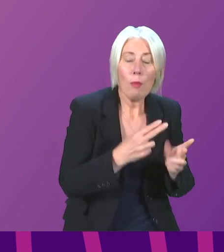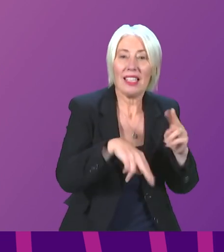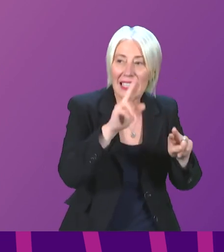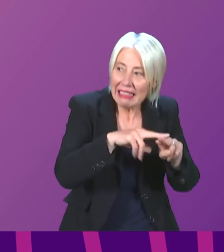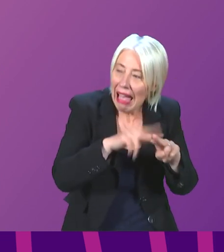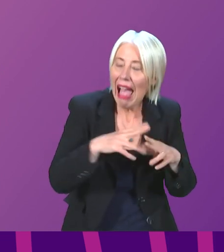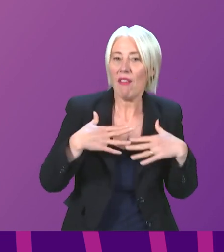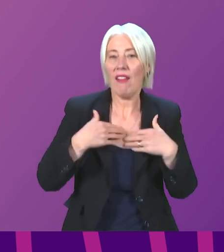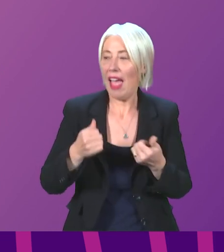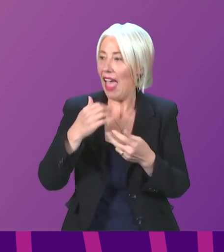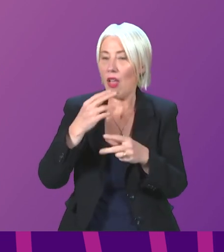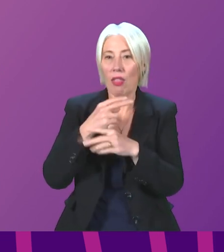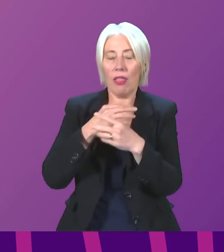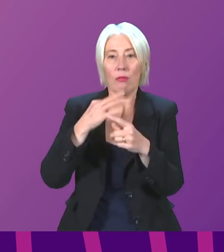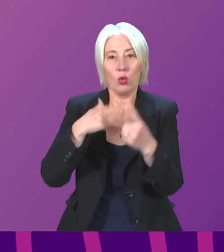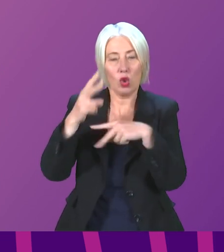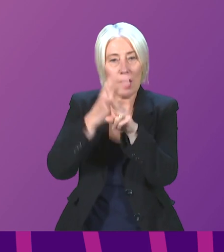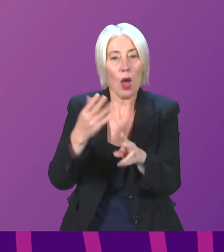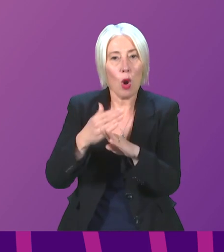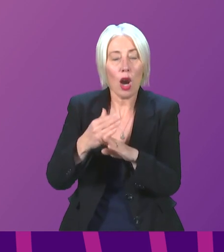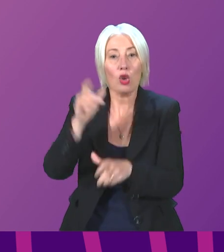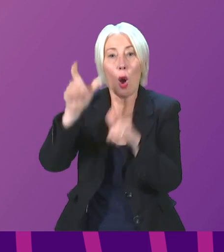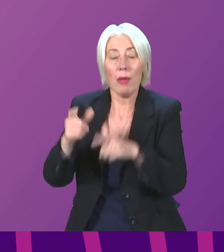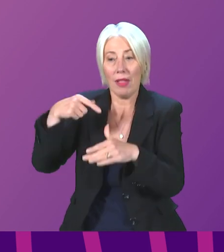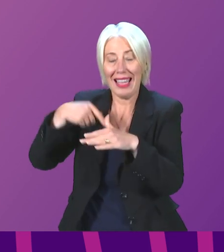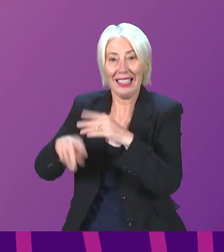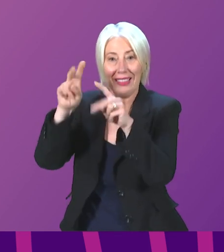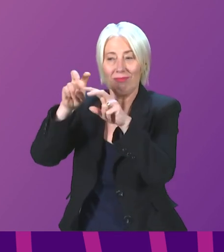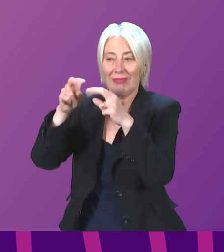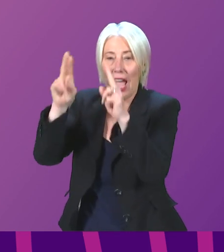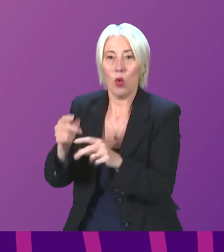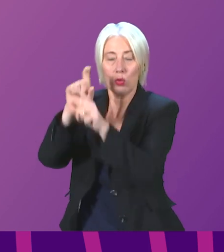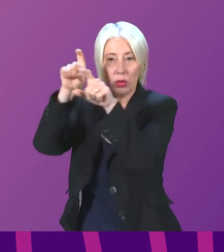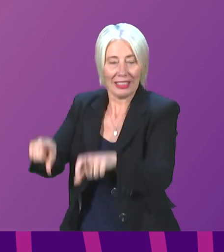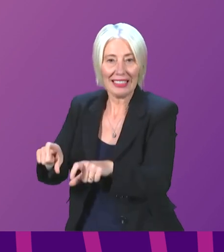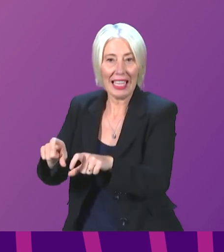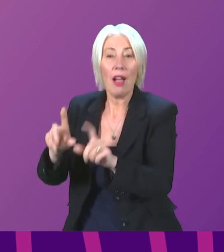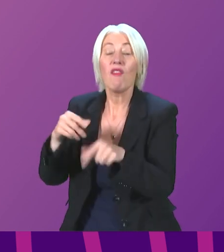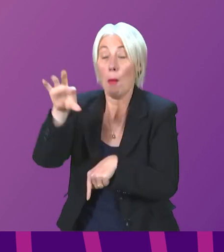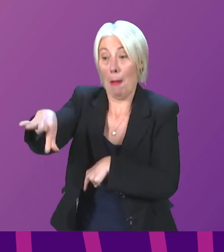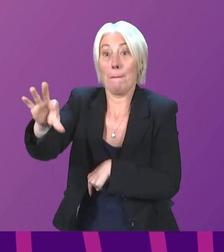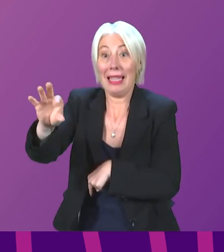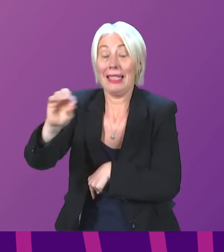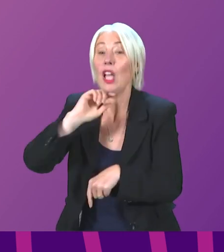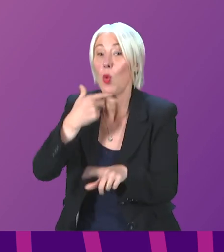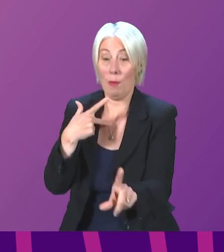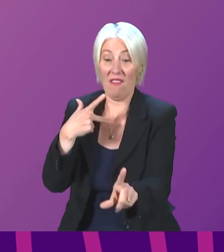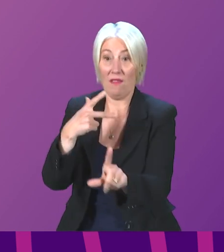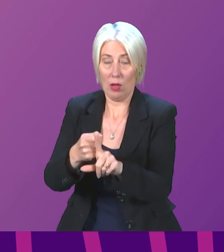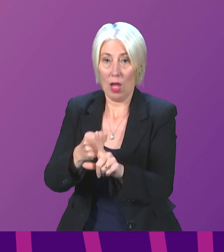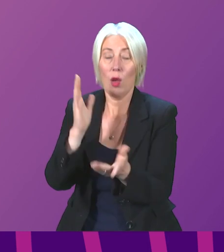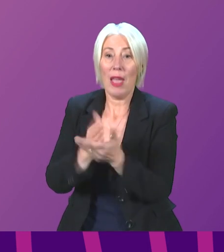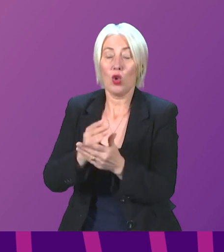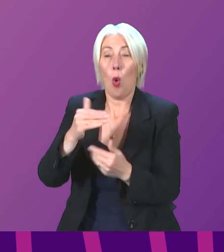social care workers and individuals who are housebound are being vaccinated from Monday, too, ensuring we protect, as I say, the most vulnerable